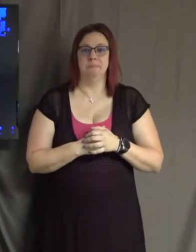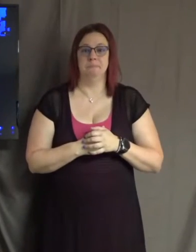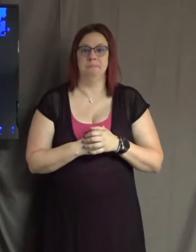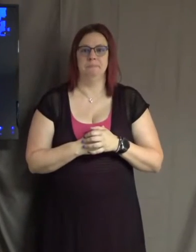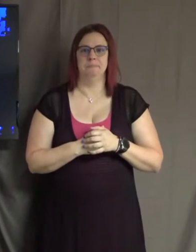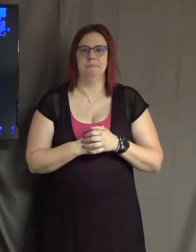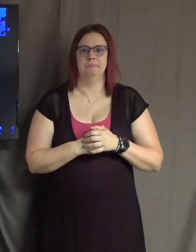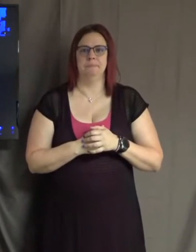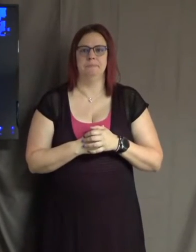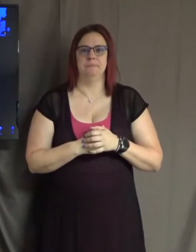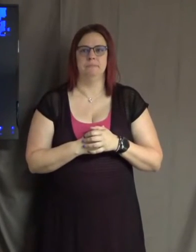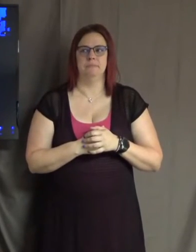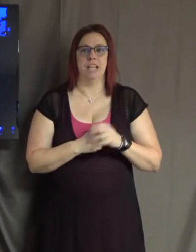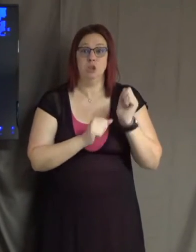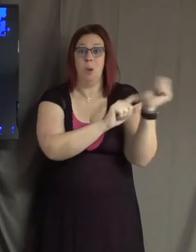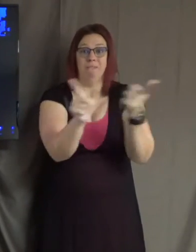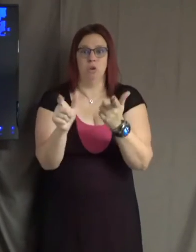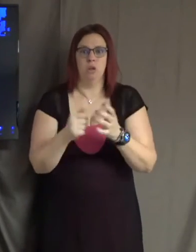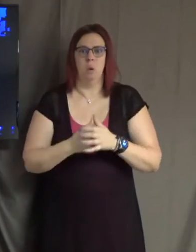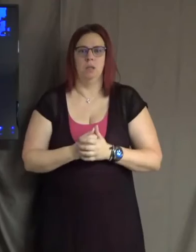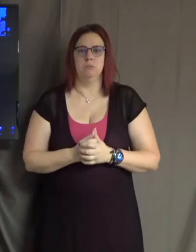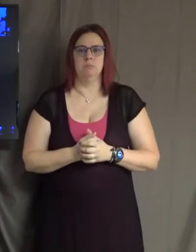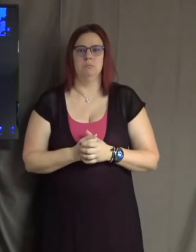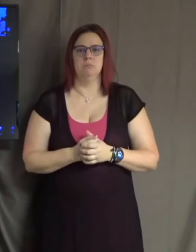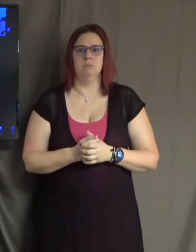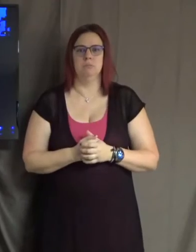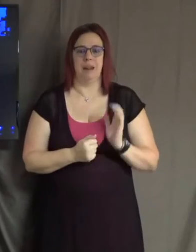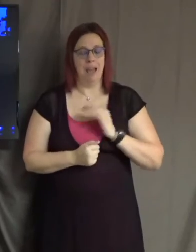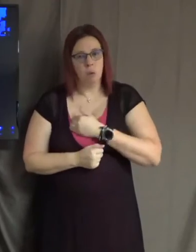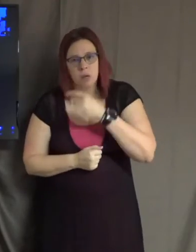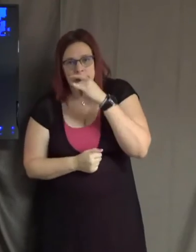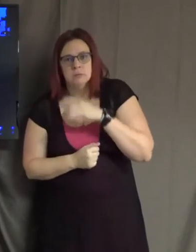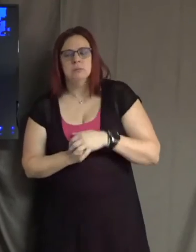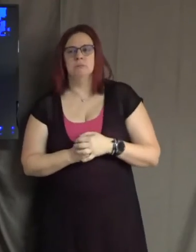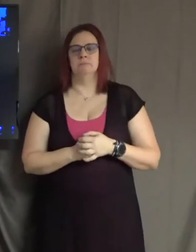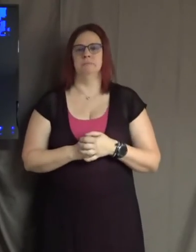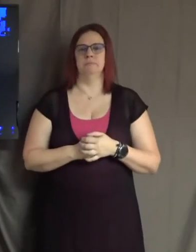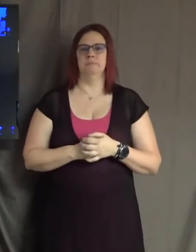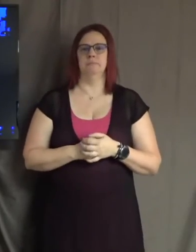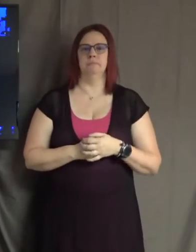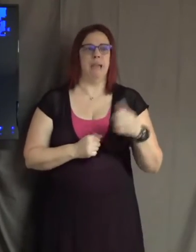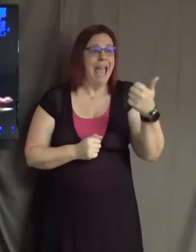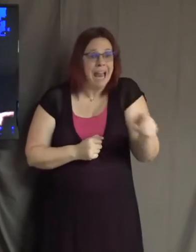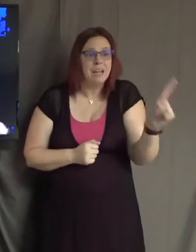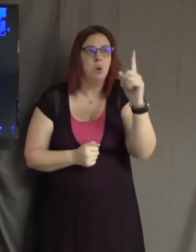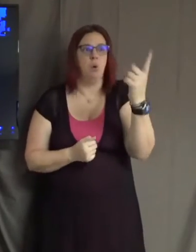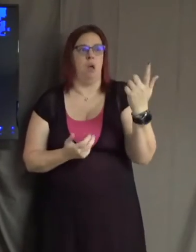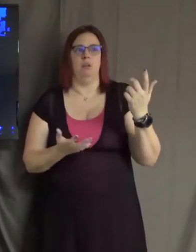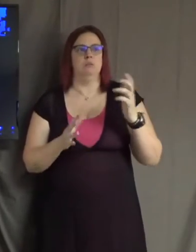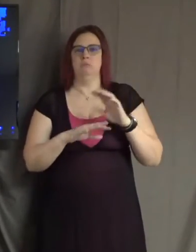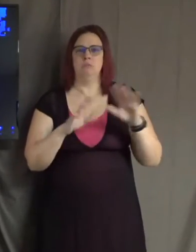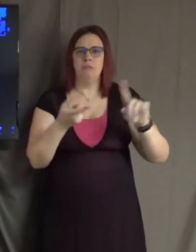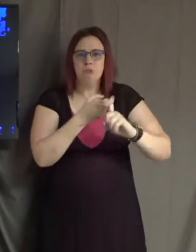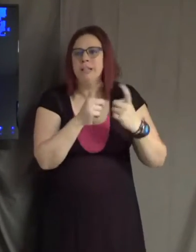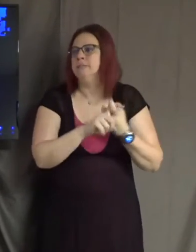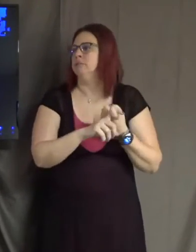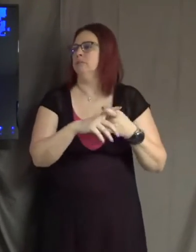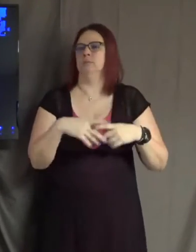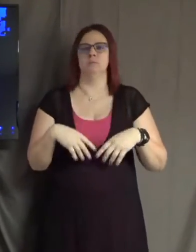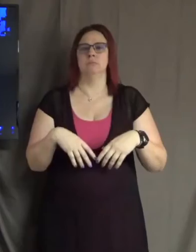To everyone. Our kids. Anyone that we are friends with. And if you just